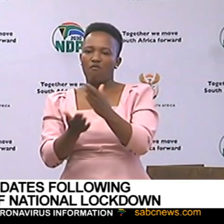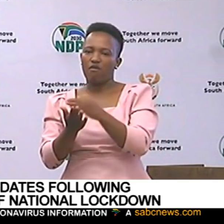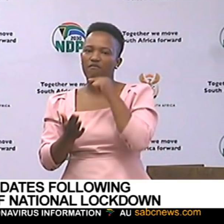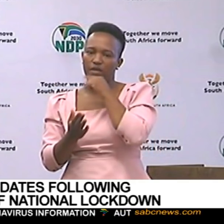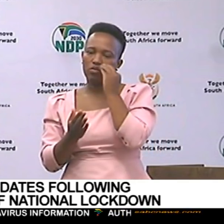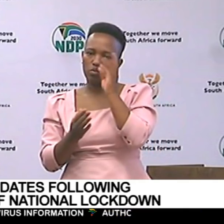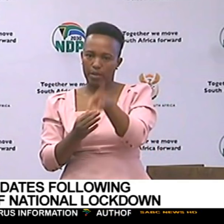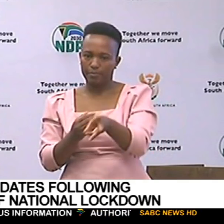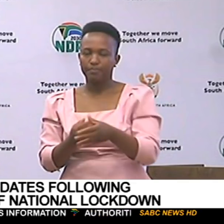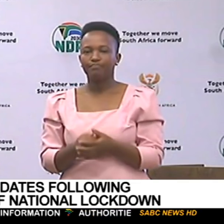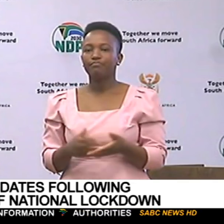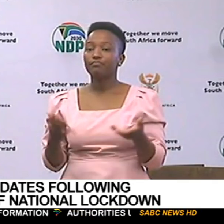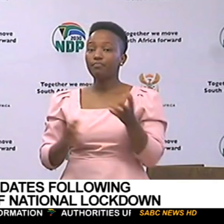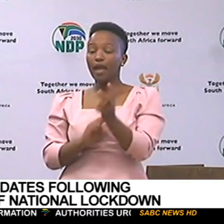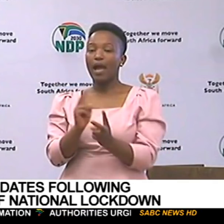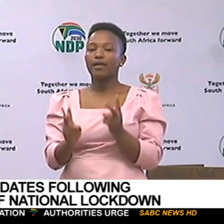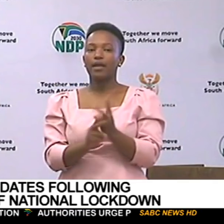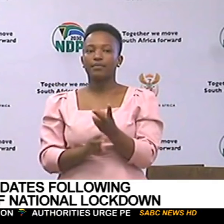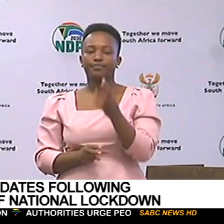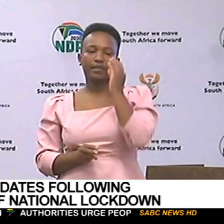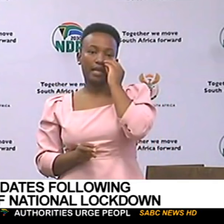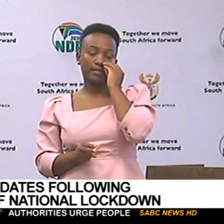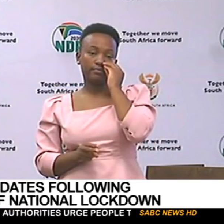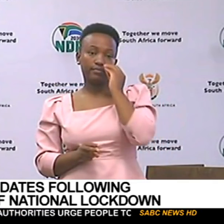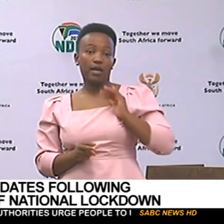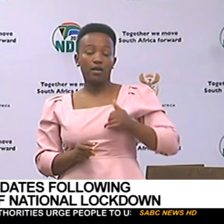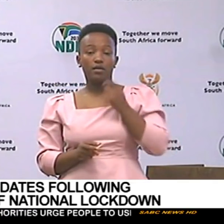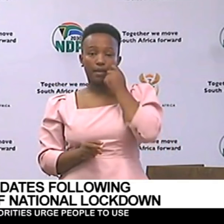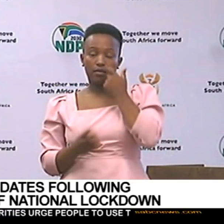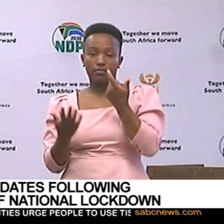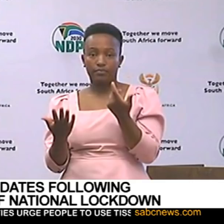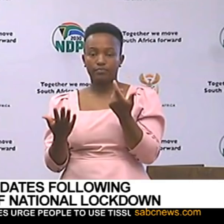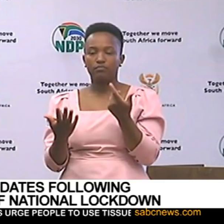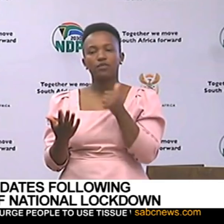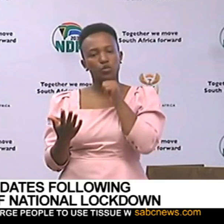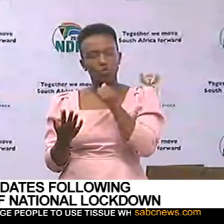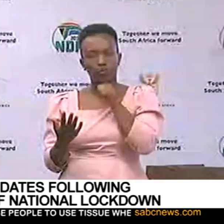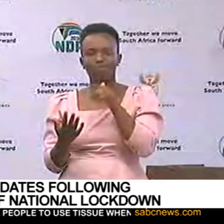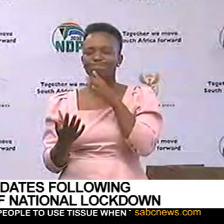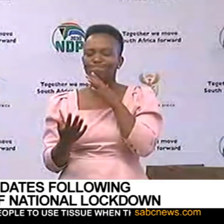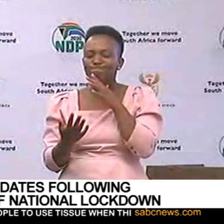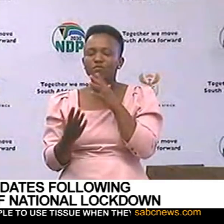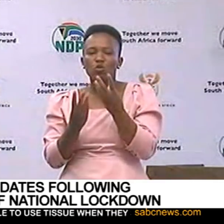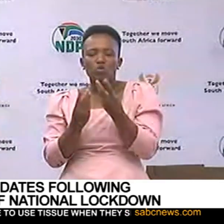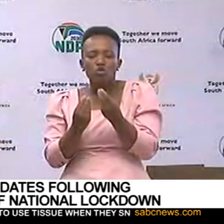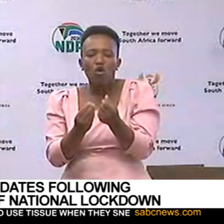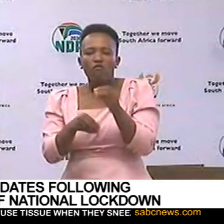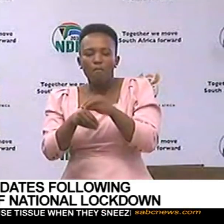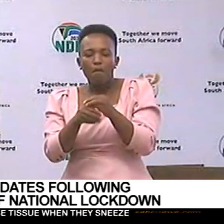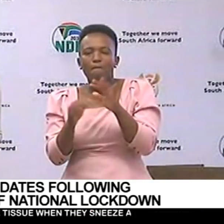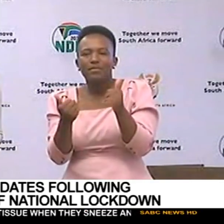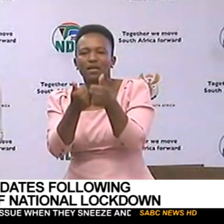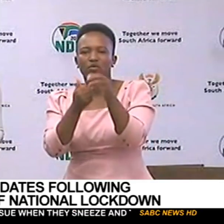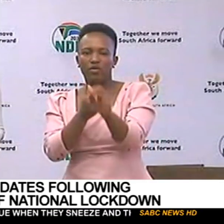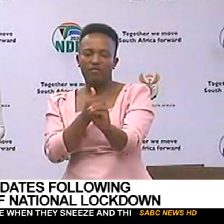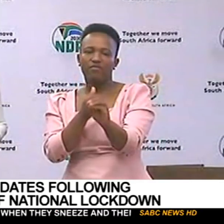more, ladies and gentlemen, it is important that as we seek to overcome the challenges that we're faced with, whilst at the